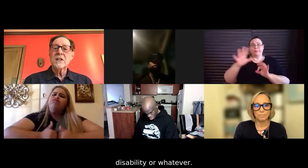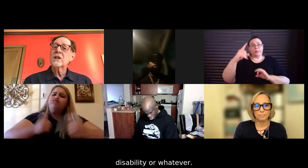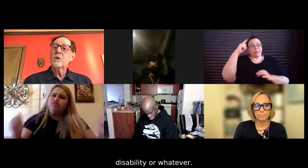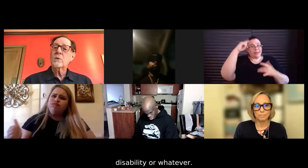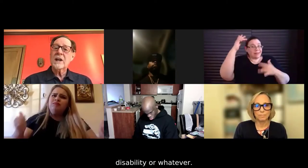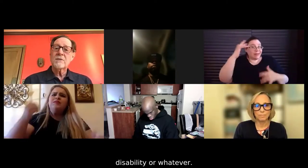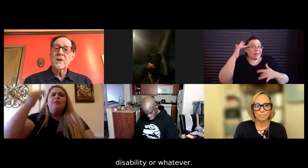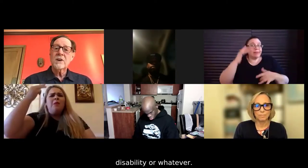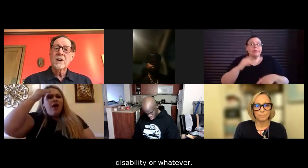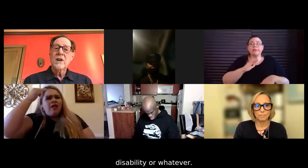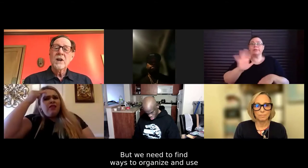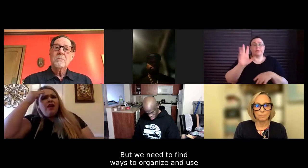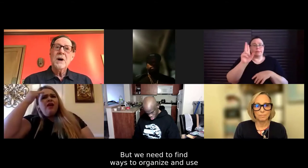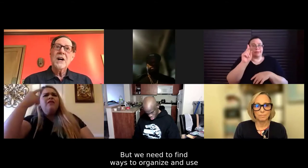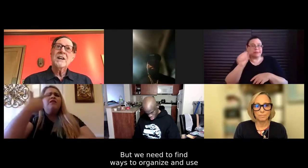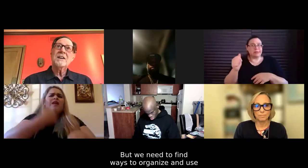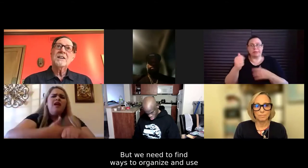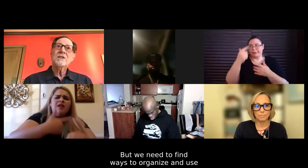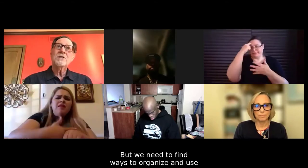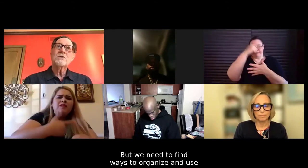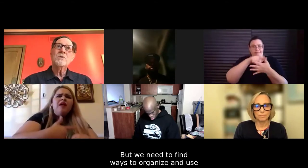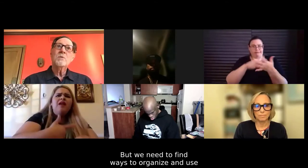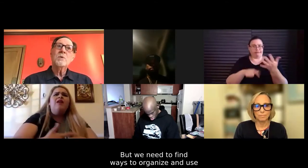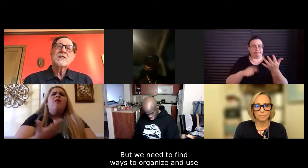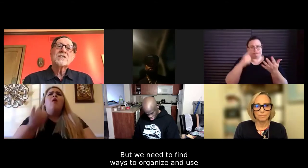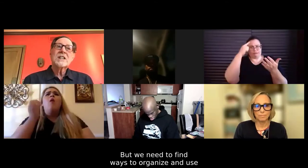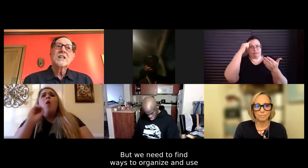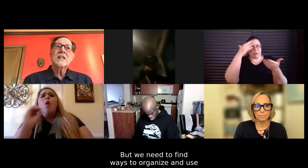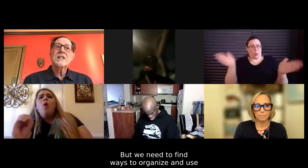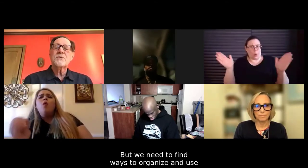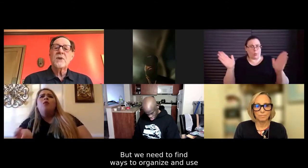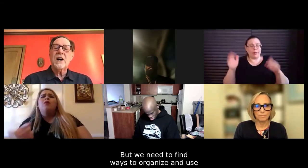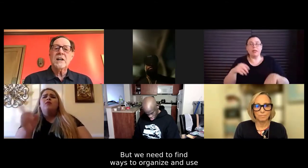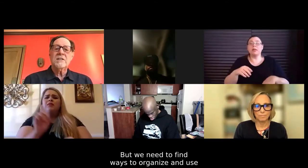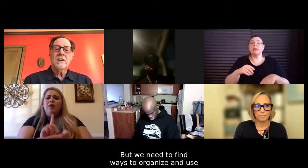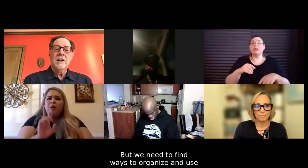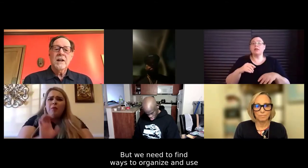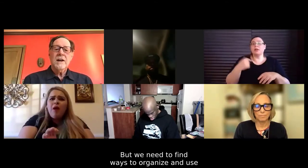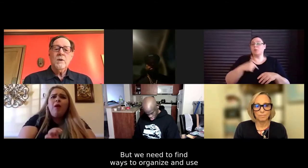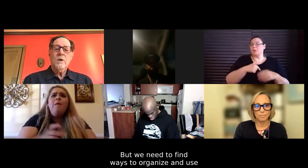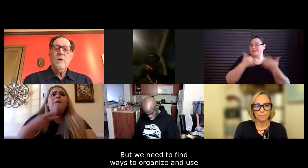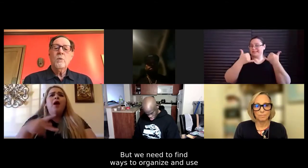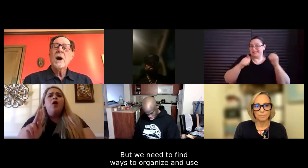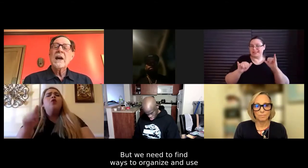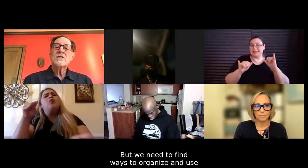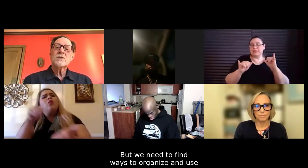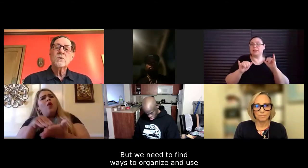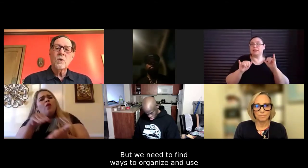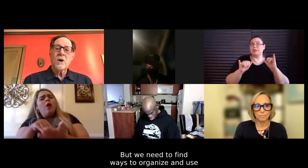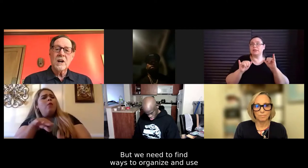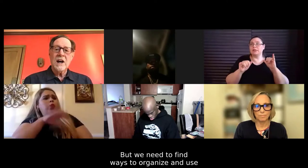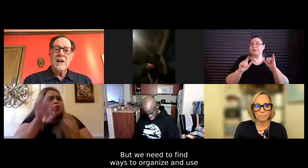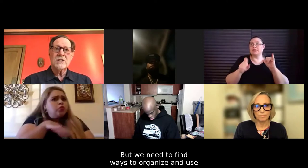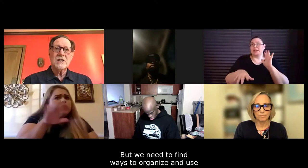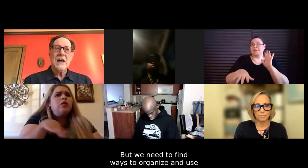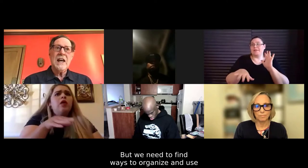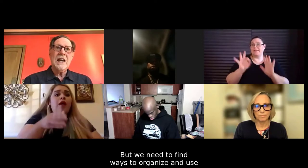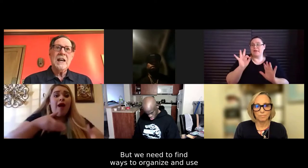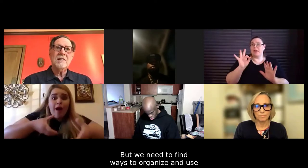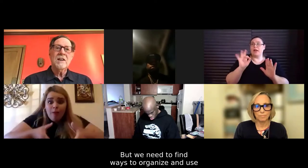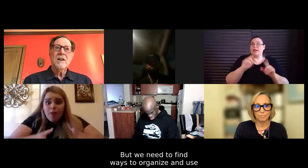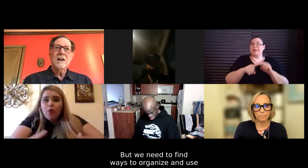disability or whatever, but you, we still need to find ways to organize